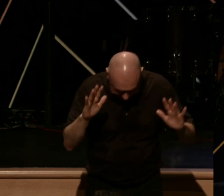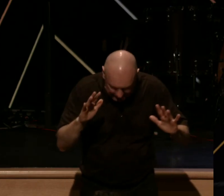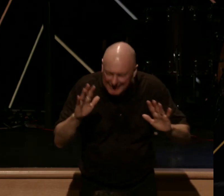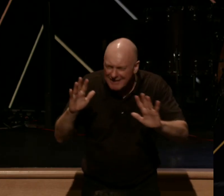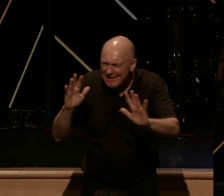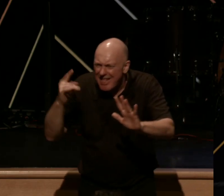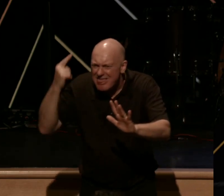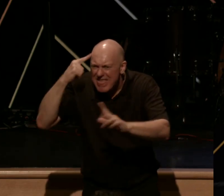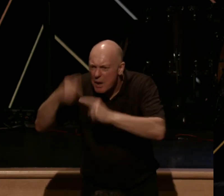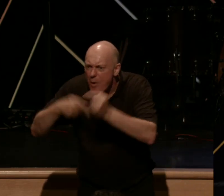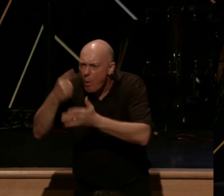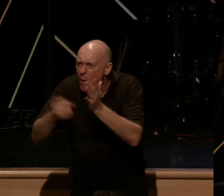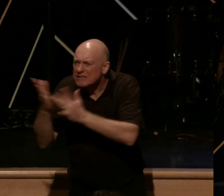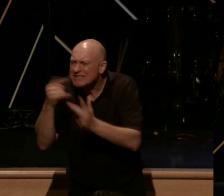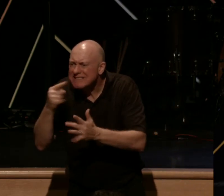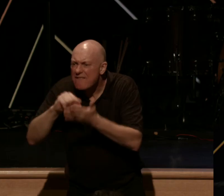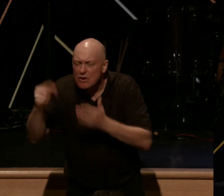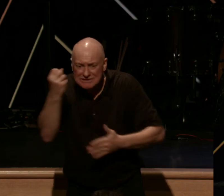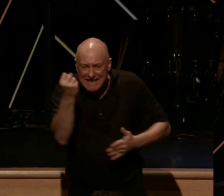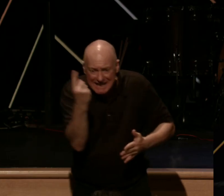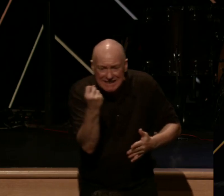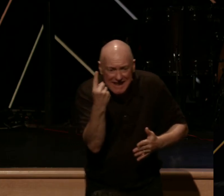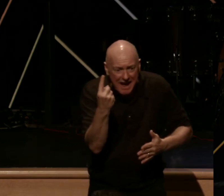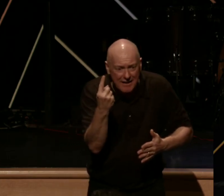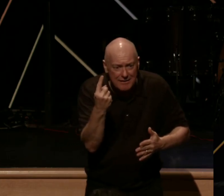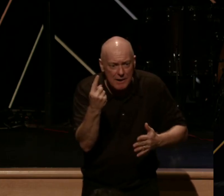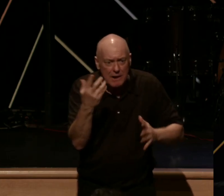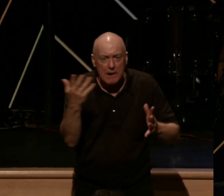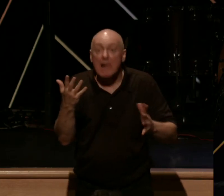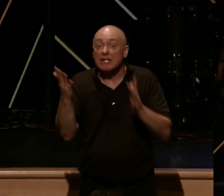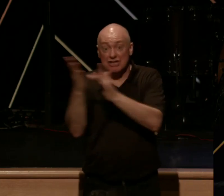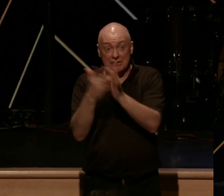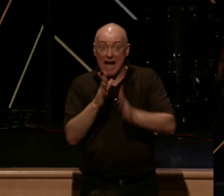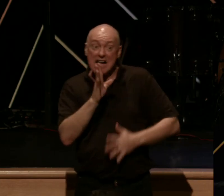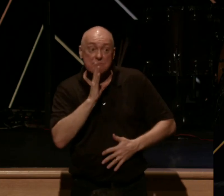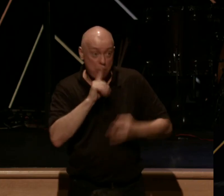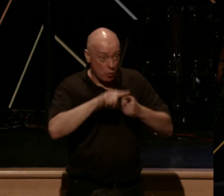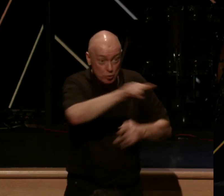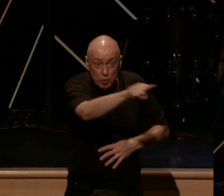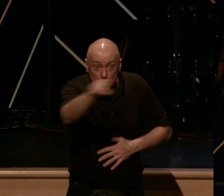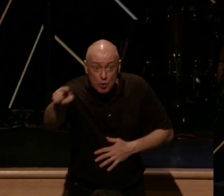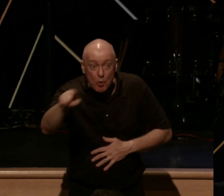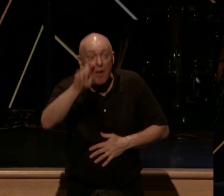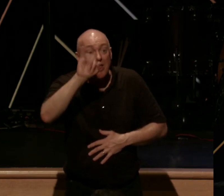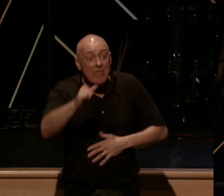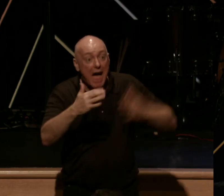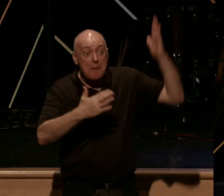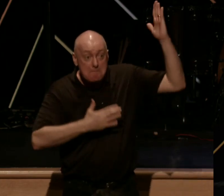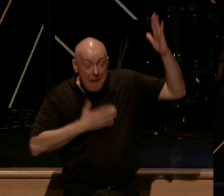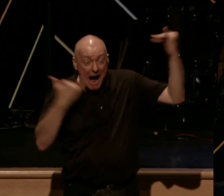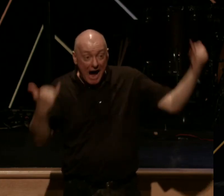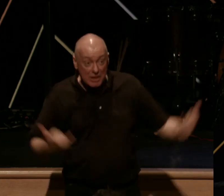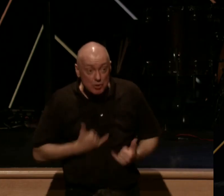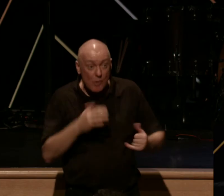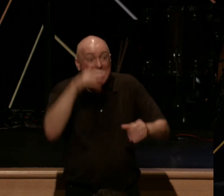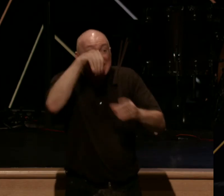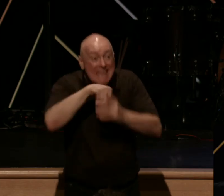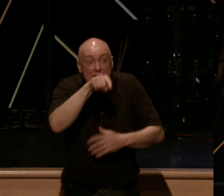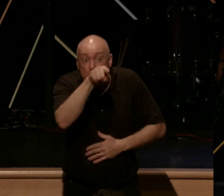actually saying here in verse 11. These things I've spoken to you that my joy may be in you and that your